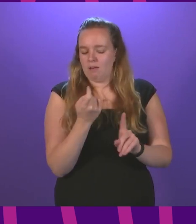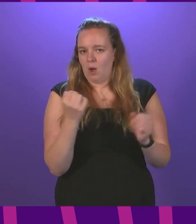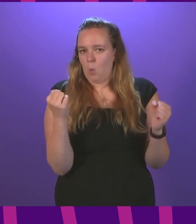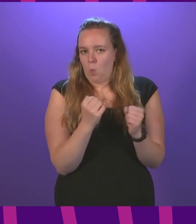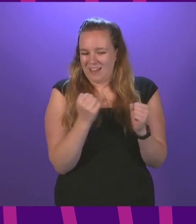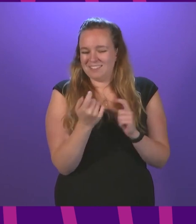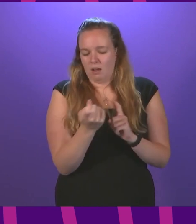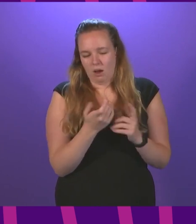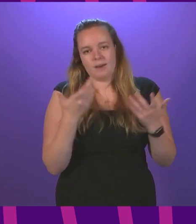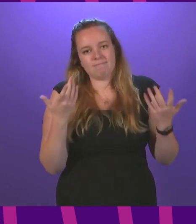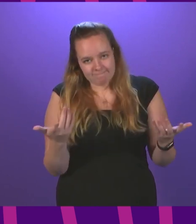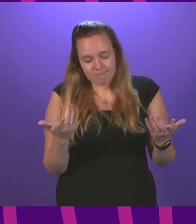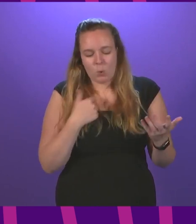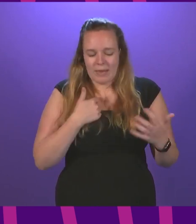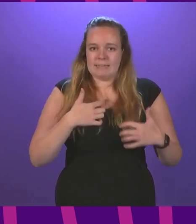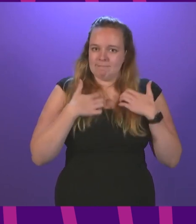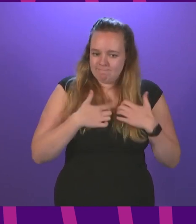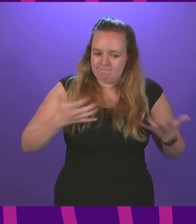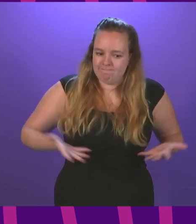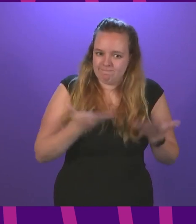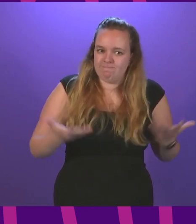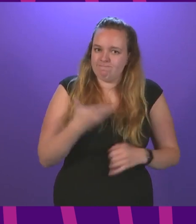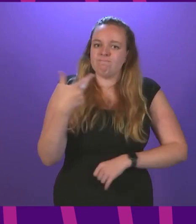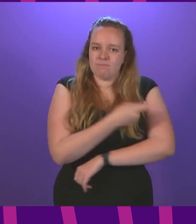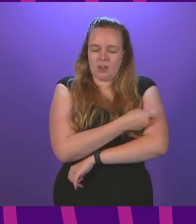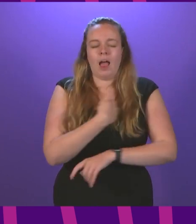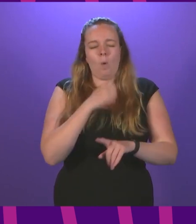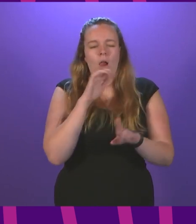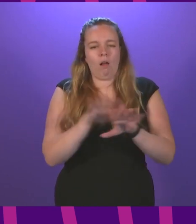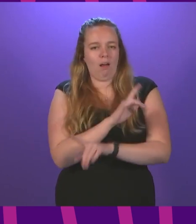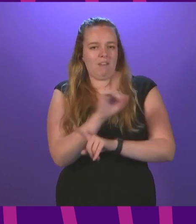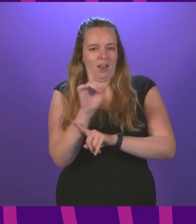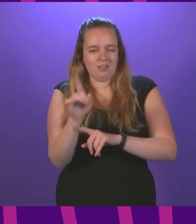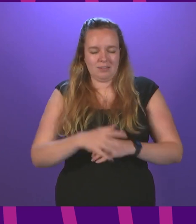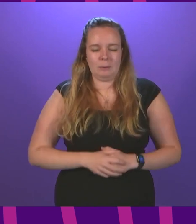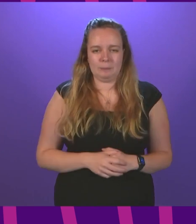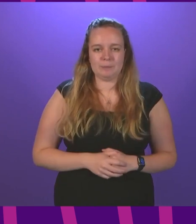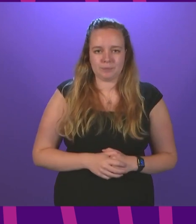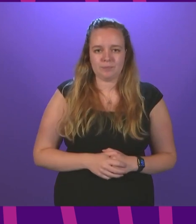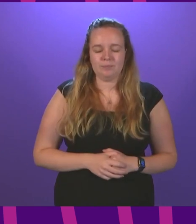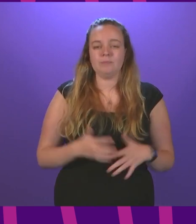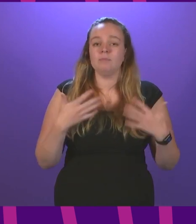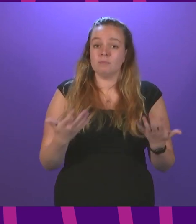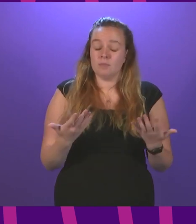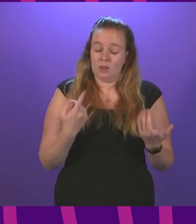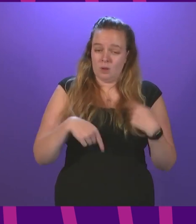we go into winter, we are obviously keen to push them even higher, and I'll return to that point later. However,